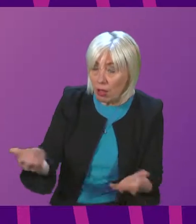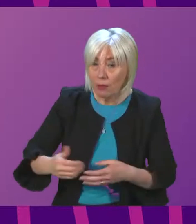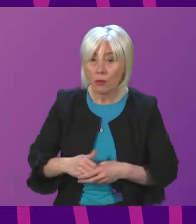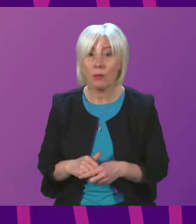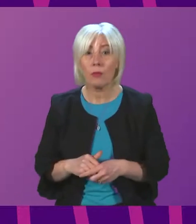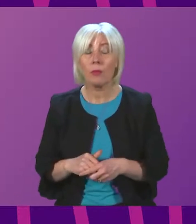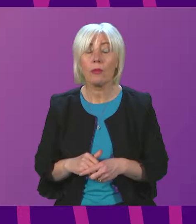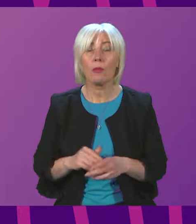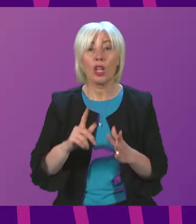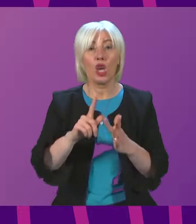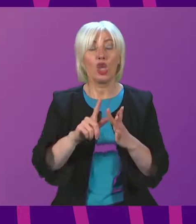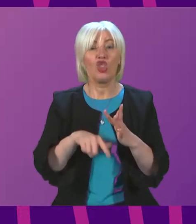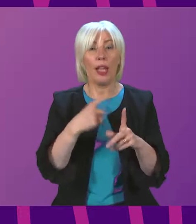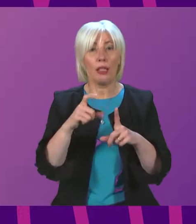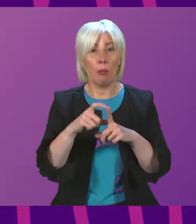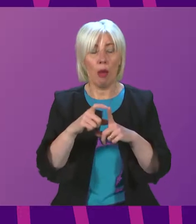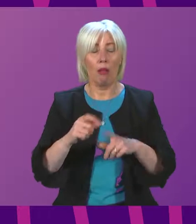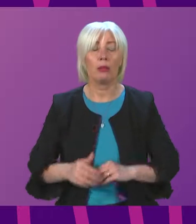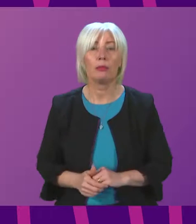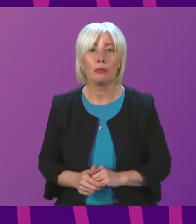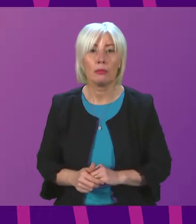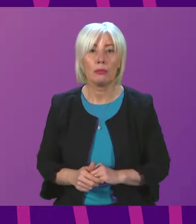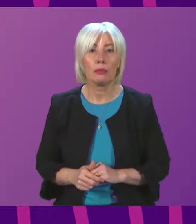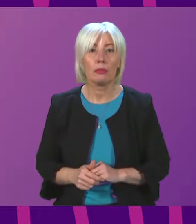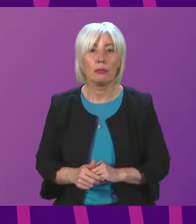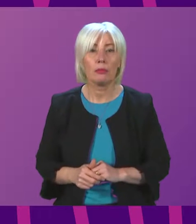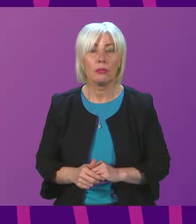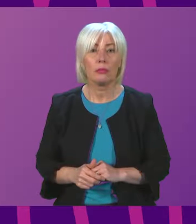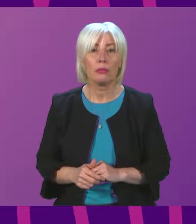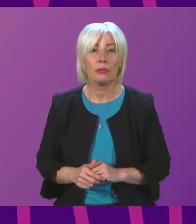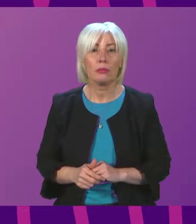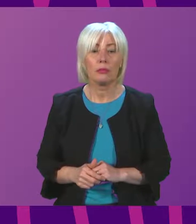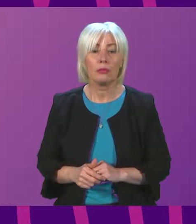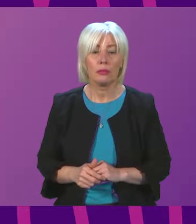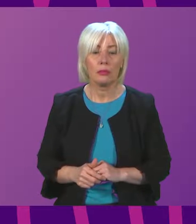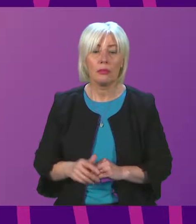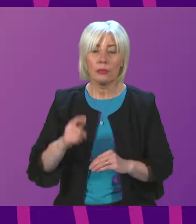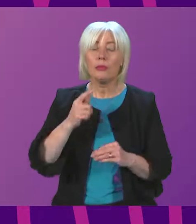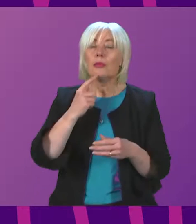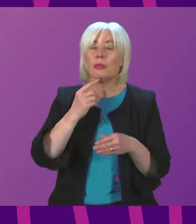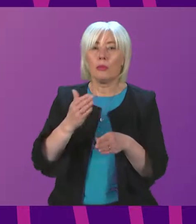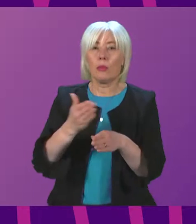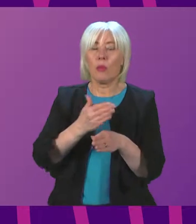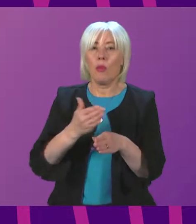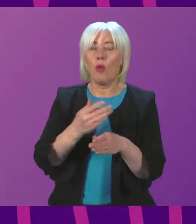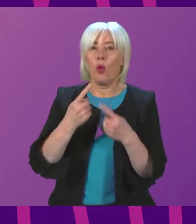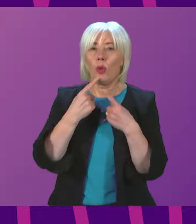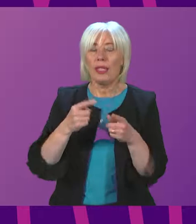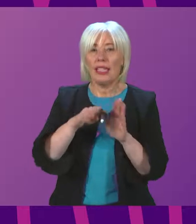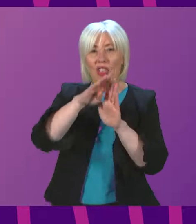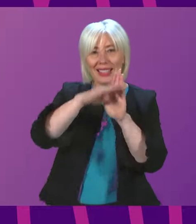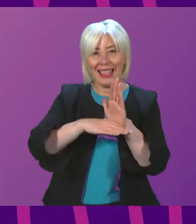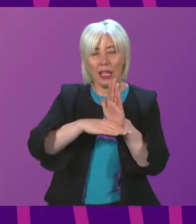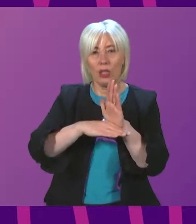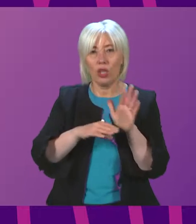Jackie Dunbar to be followed by Willie Rennie. Thank you. Thank you. As previously mentioned, the standards for these